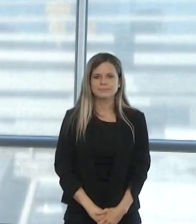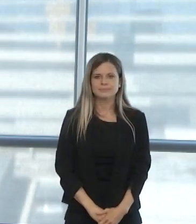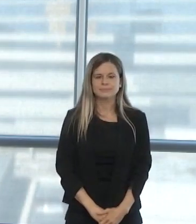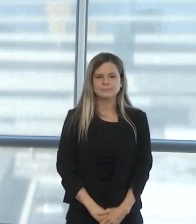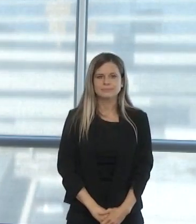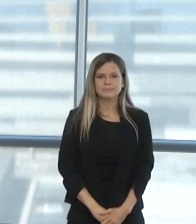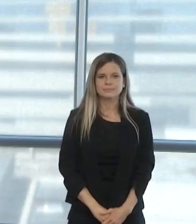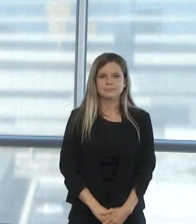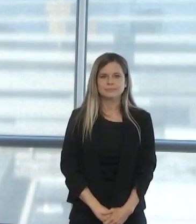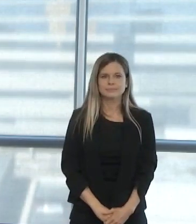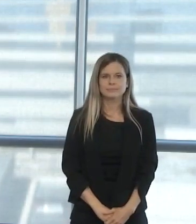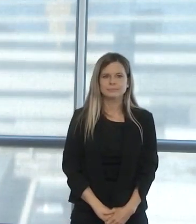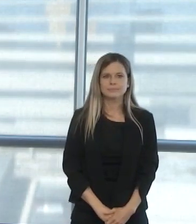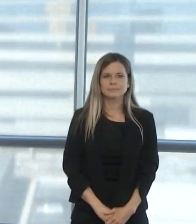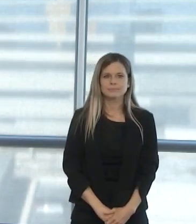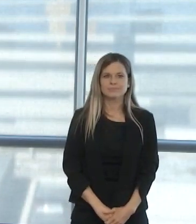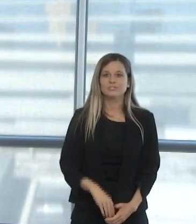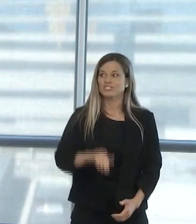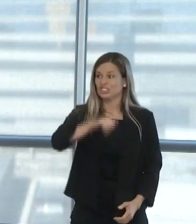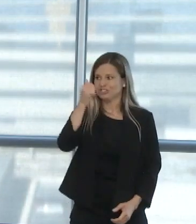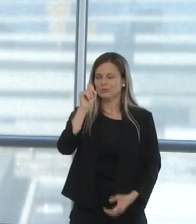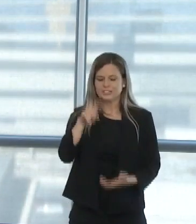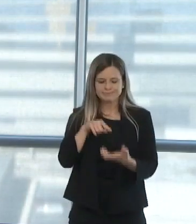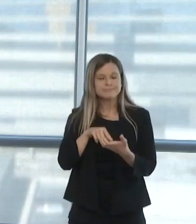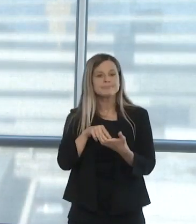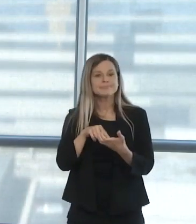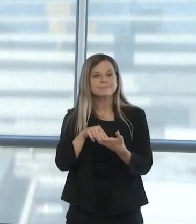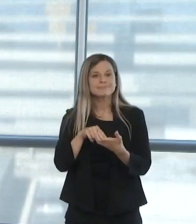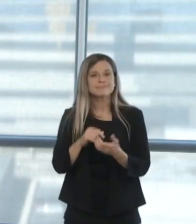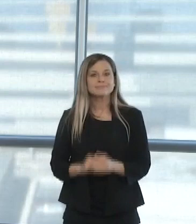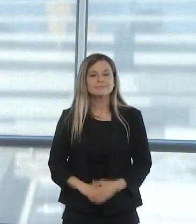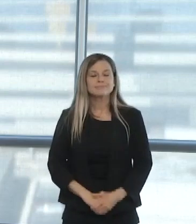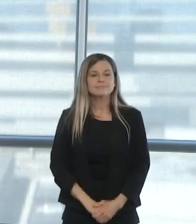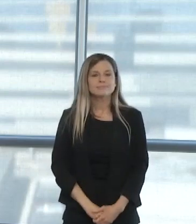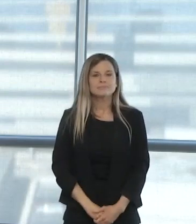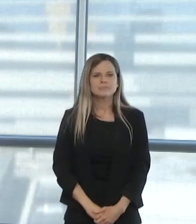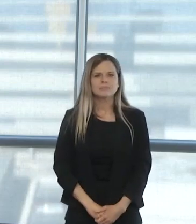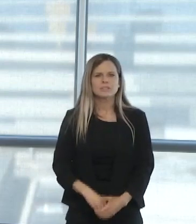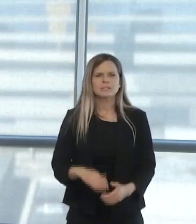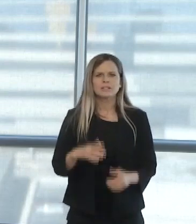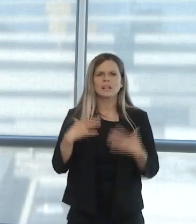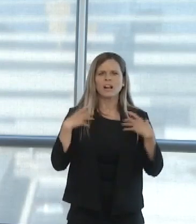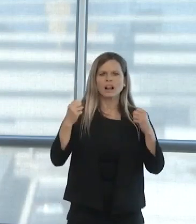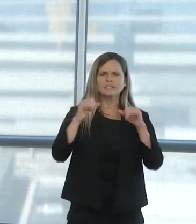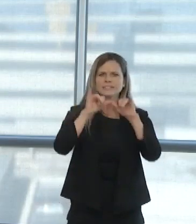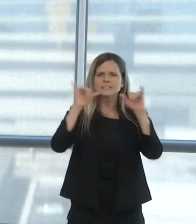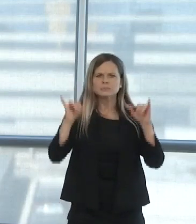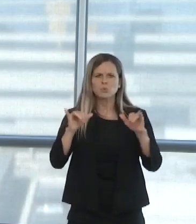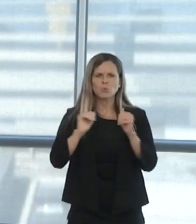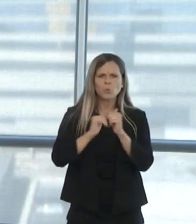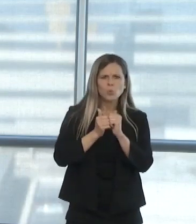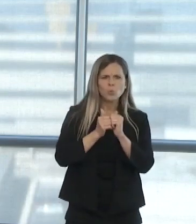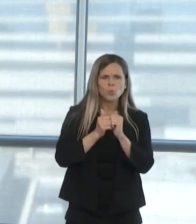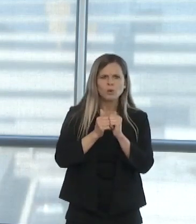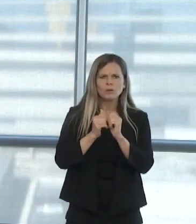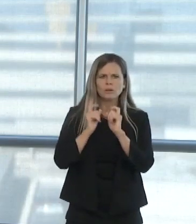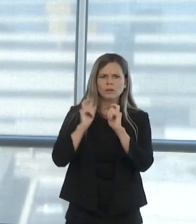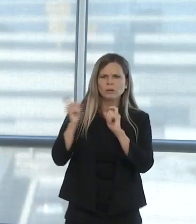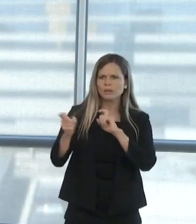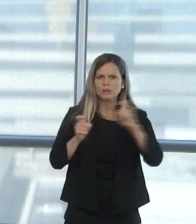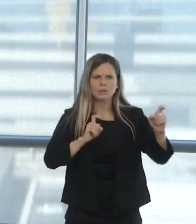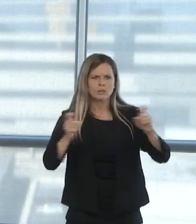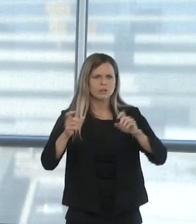Another question is, how is the health system allocating resources to prepare for the surge, and also specifically the tower?